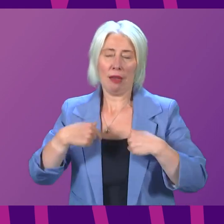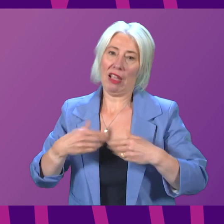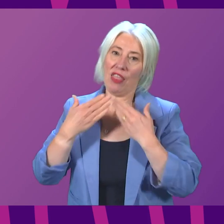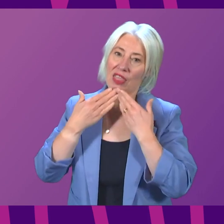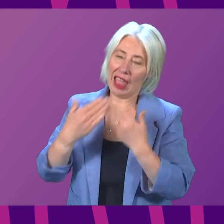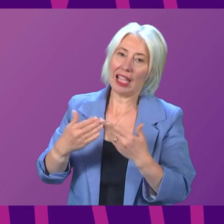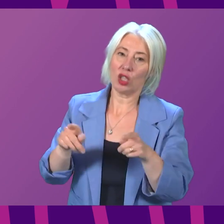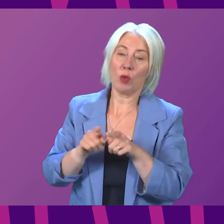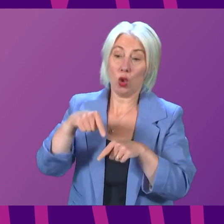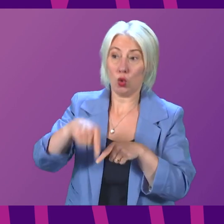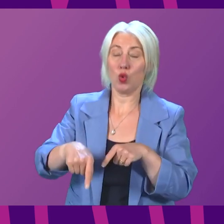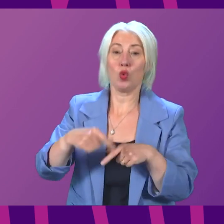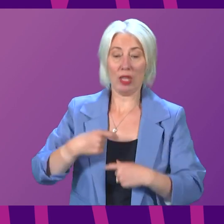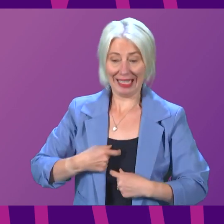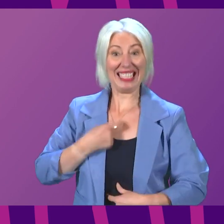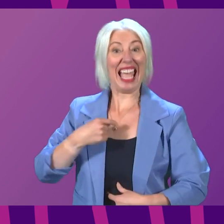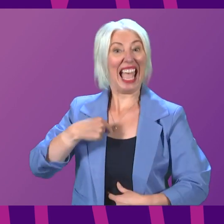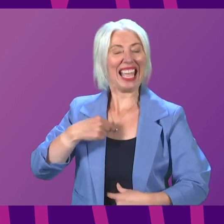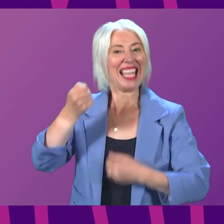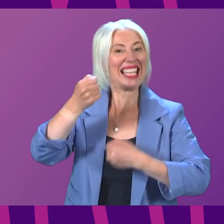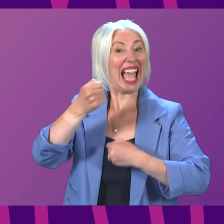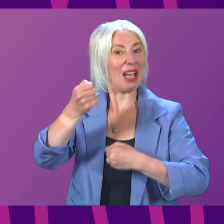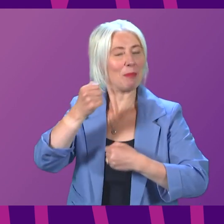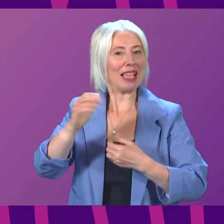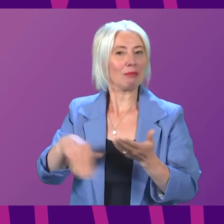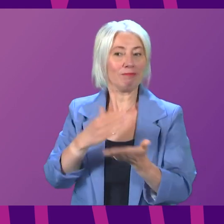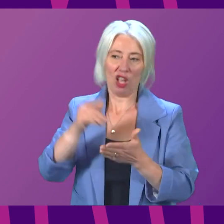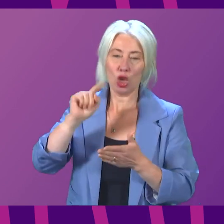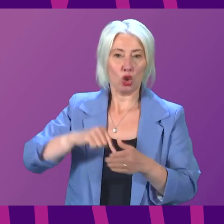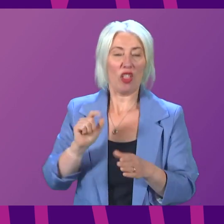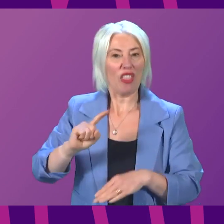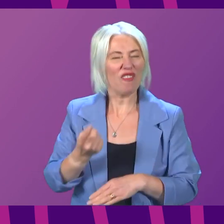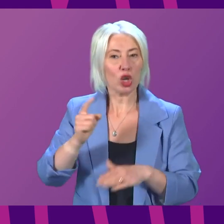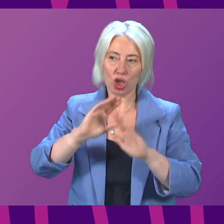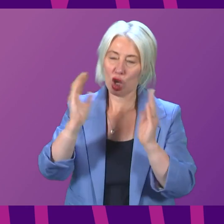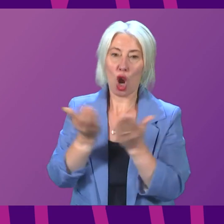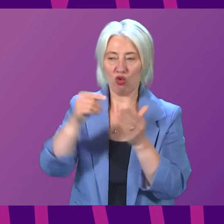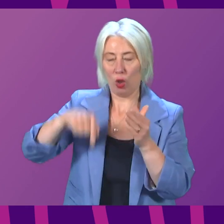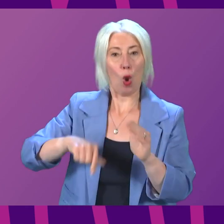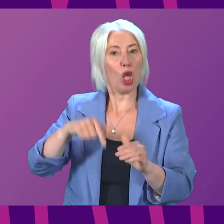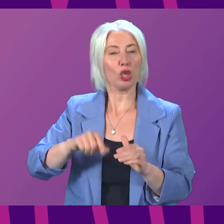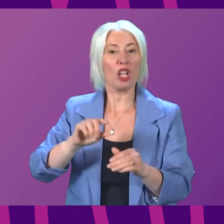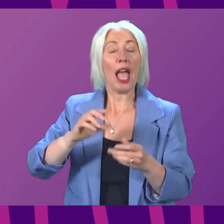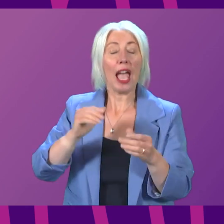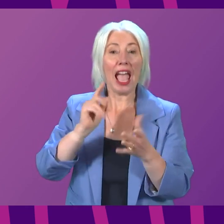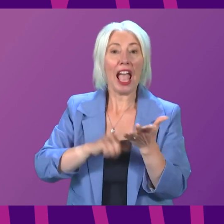thanks to the Thai campaign for all of their work in making Scotland the first country in the world to embed LGBT inclusive education across the school